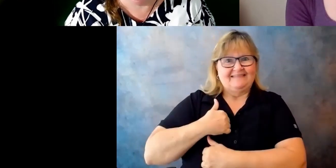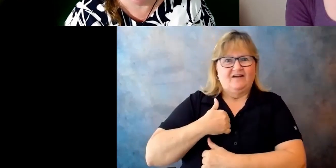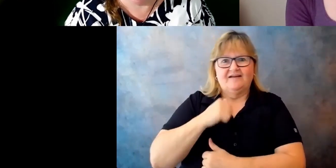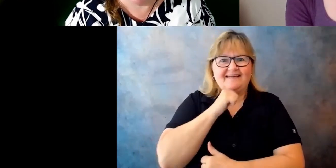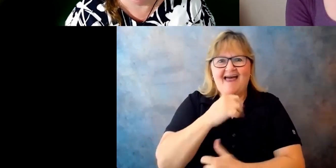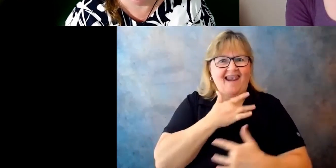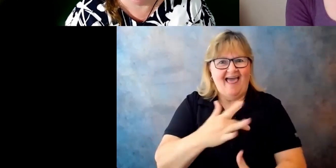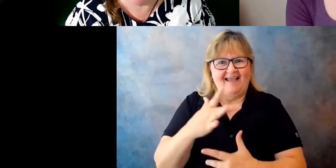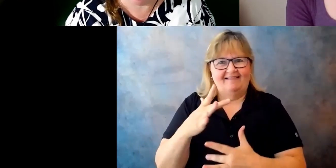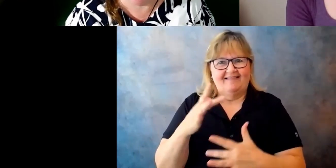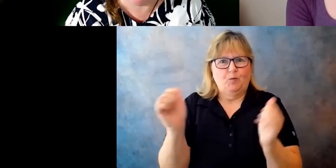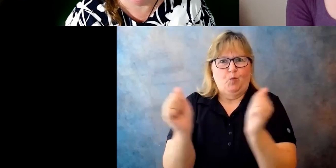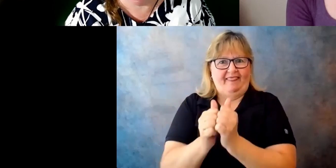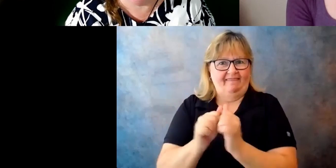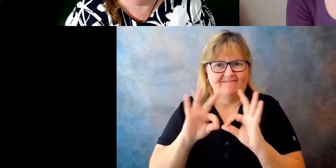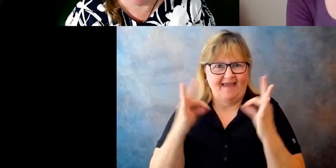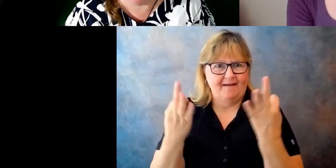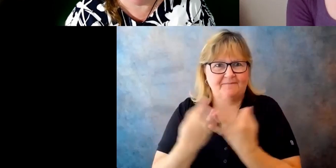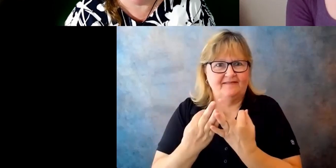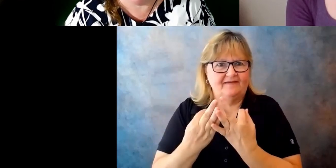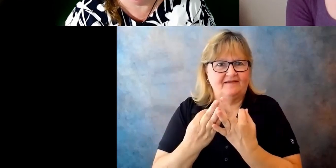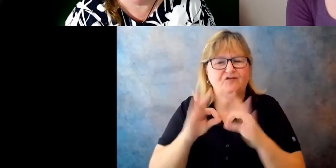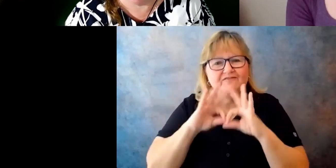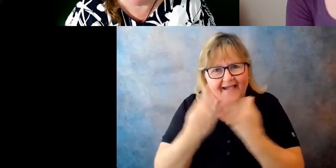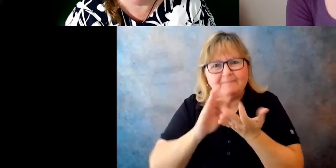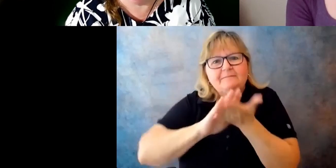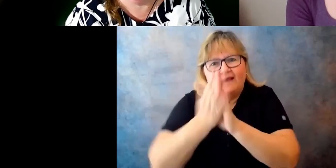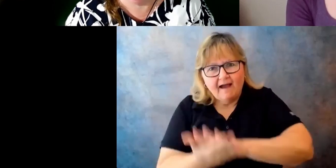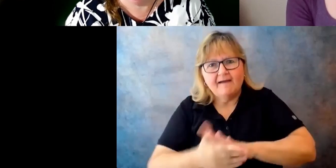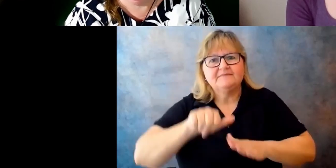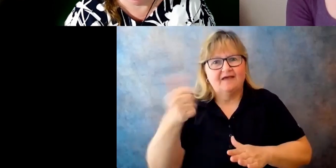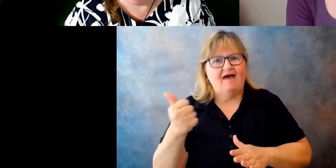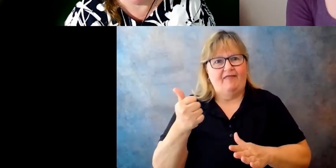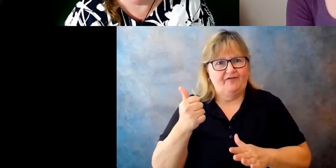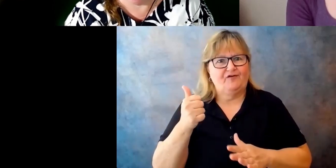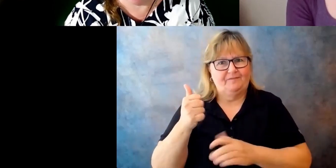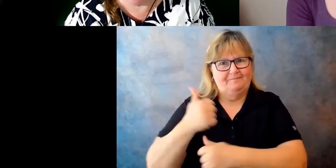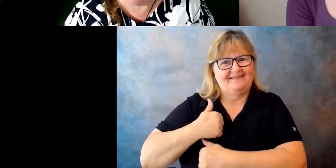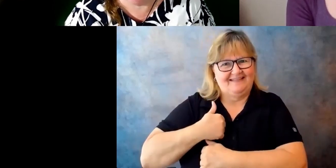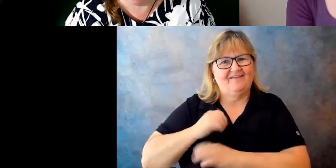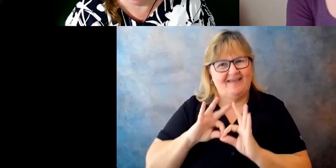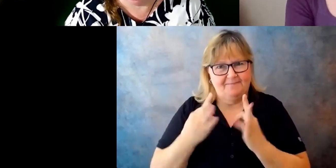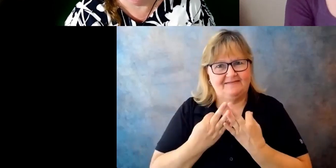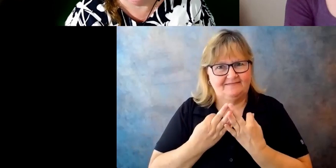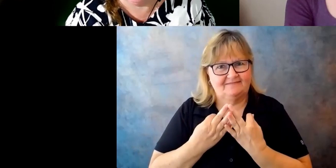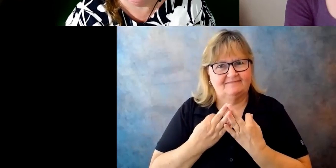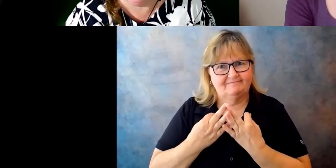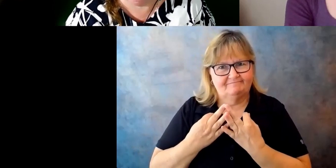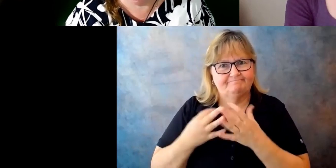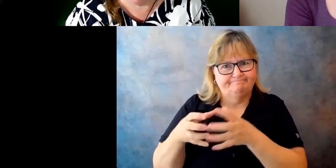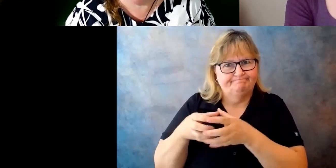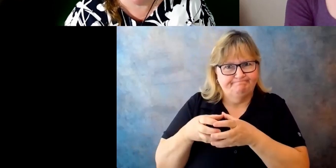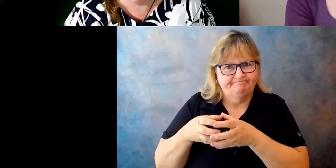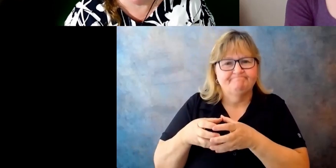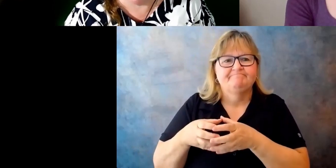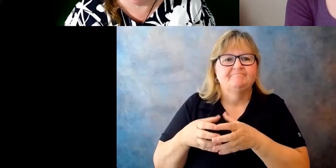So your family becomes other military families and especially those that are going